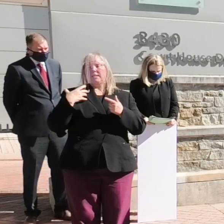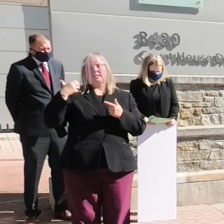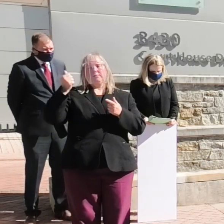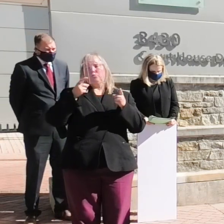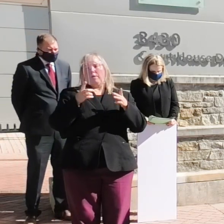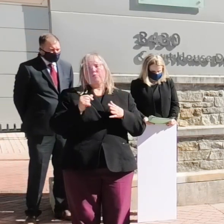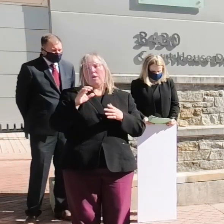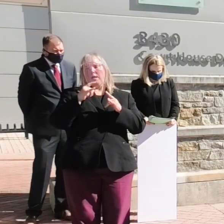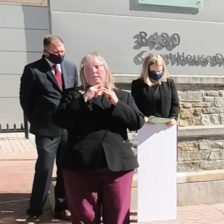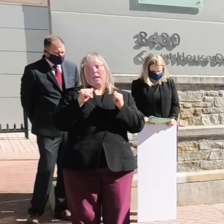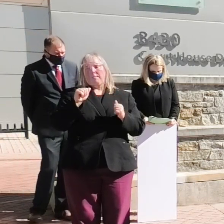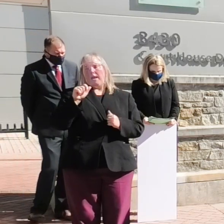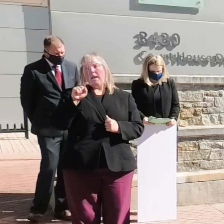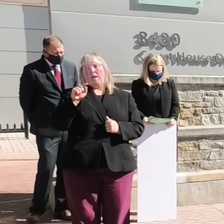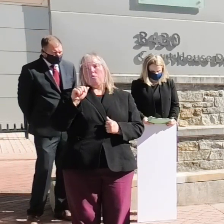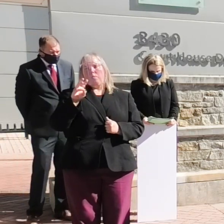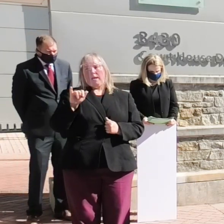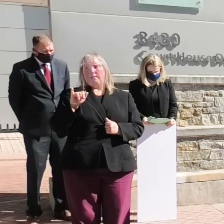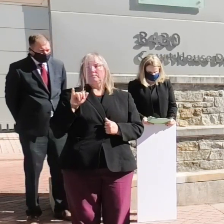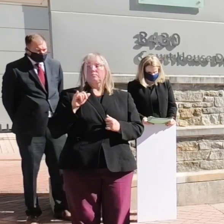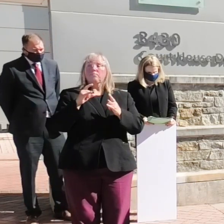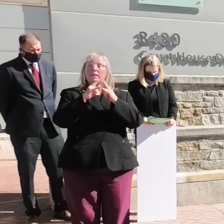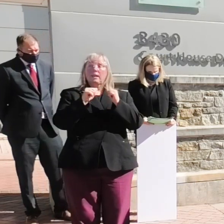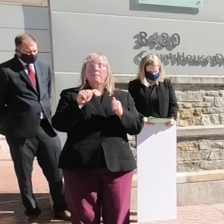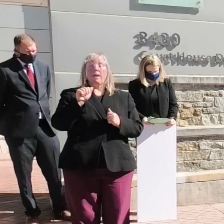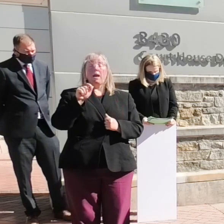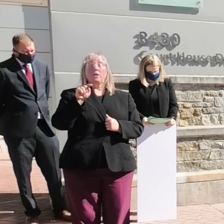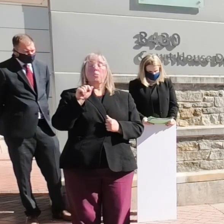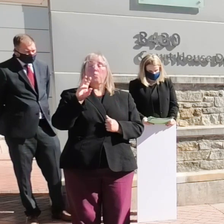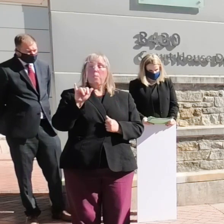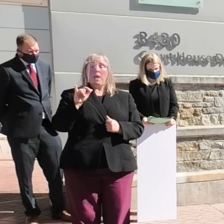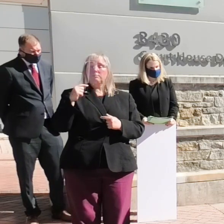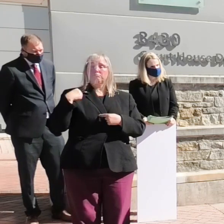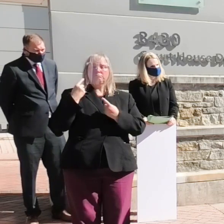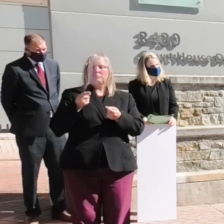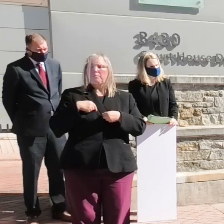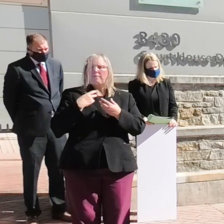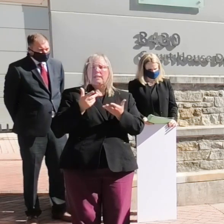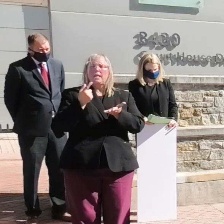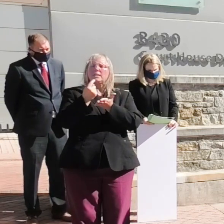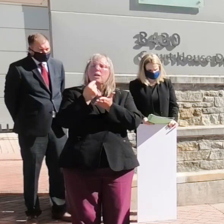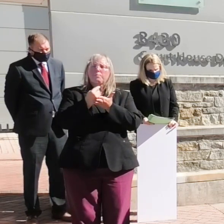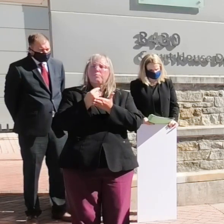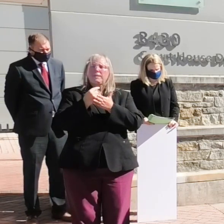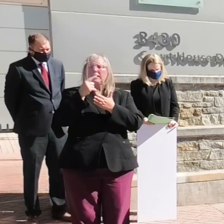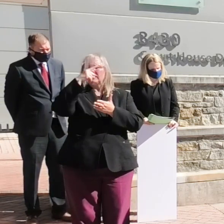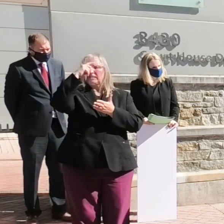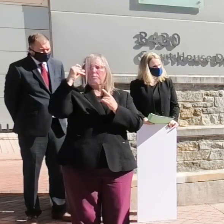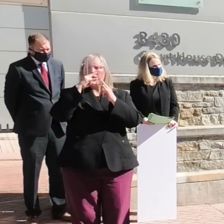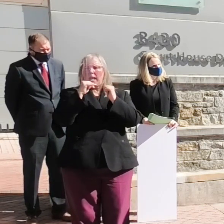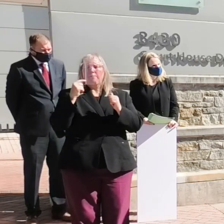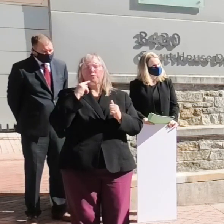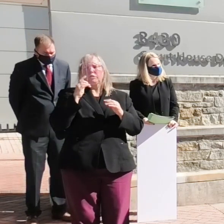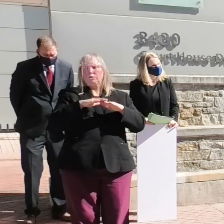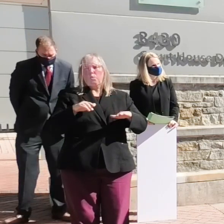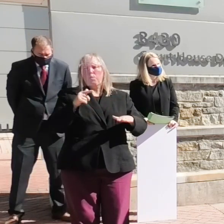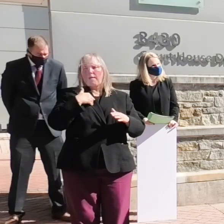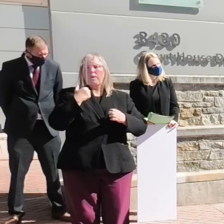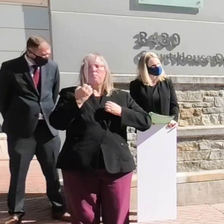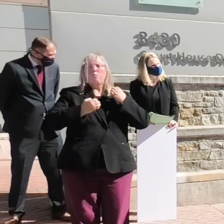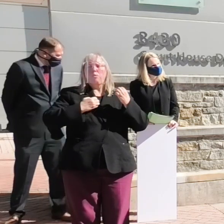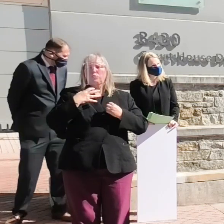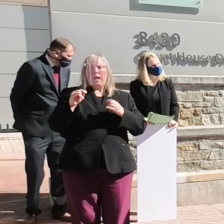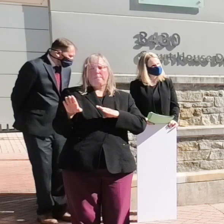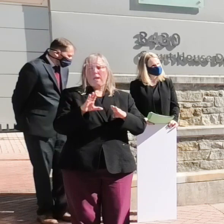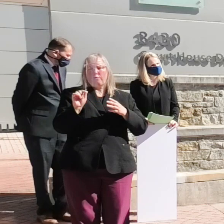Attaway Camp Attaway has been providing a therapeutic summer camp for children with emotional and behavioral